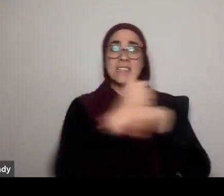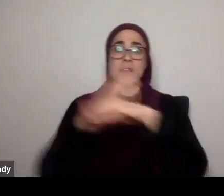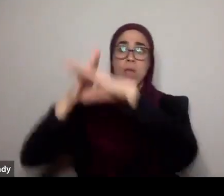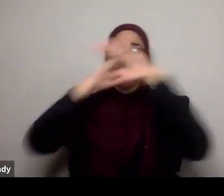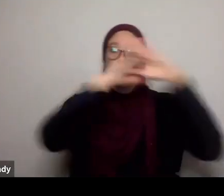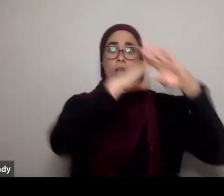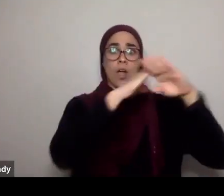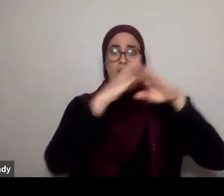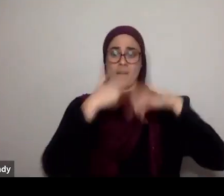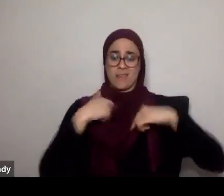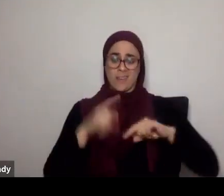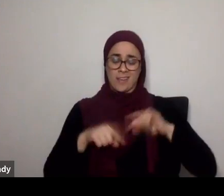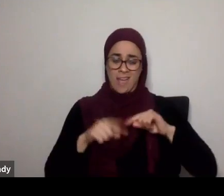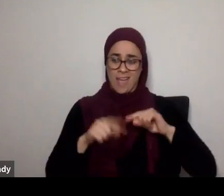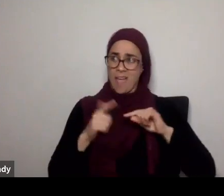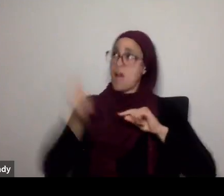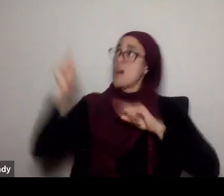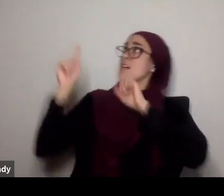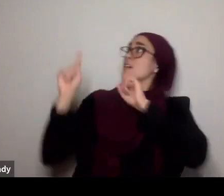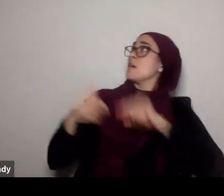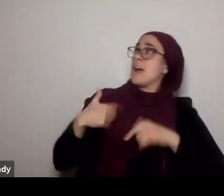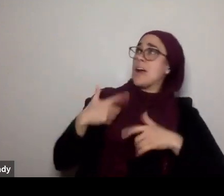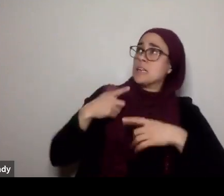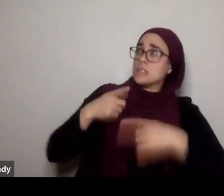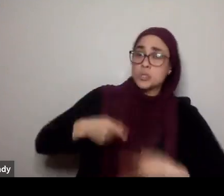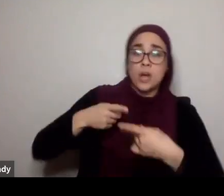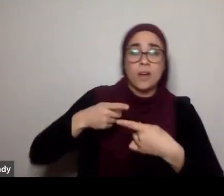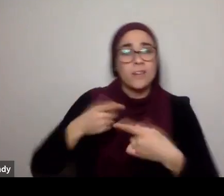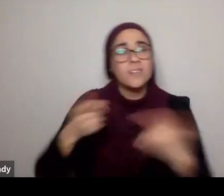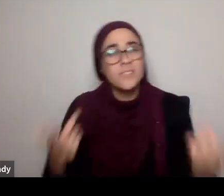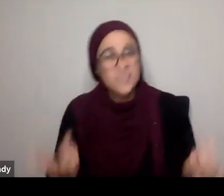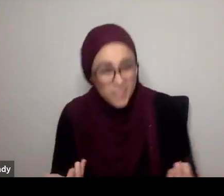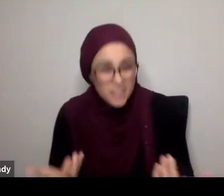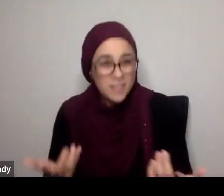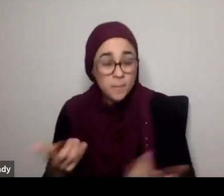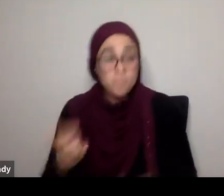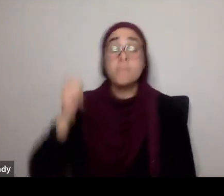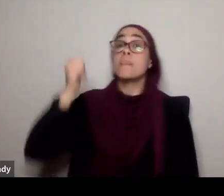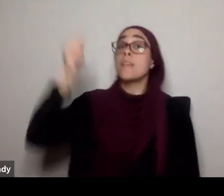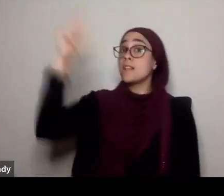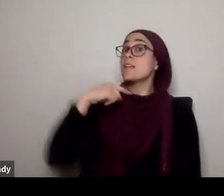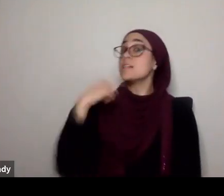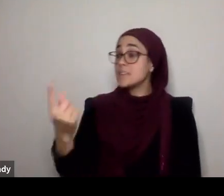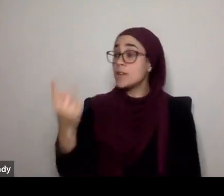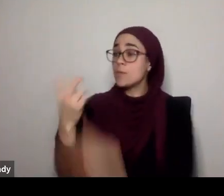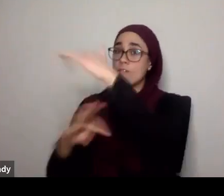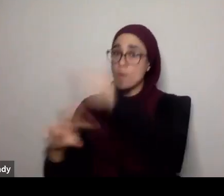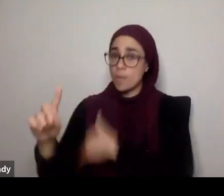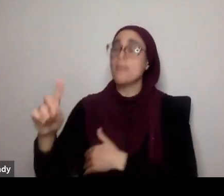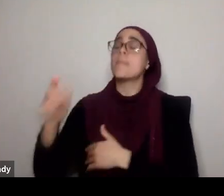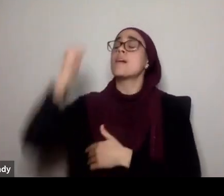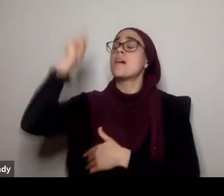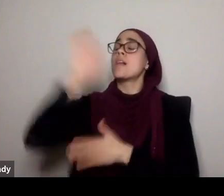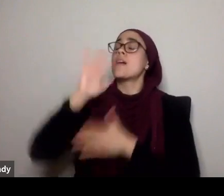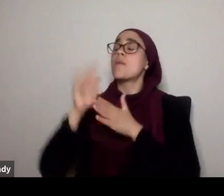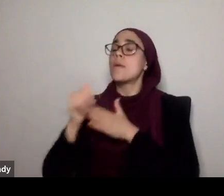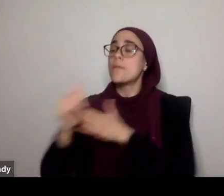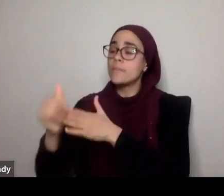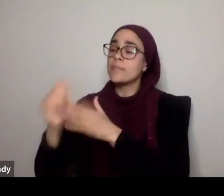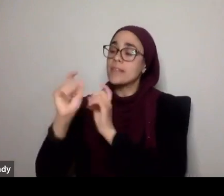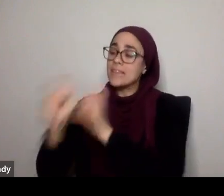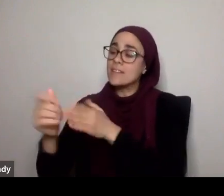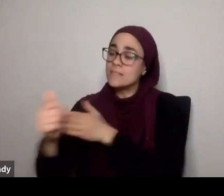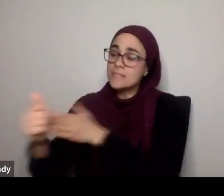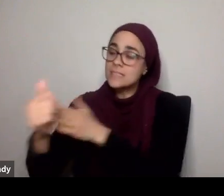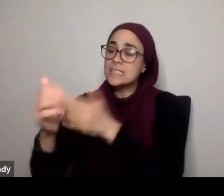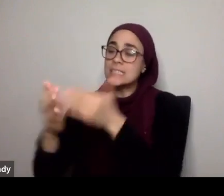so when Allah tells the Rasulullah sallallahu I will ease you, into doing the things, that should have been easy for you, it's Allah subhanahu wa'ala saying, I